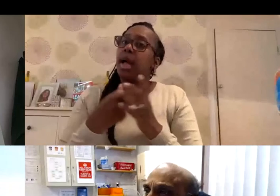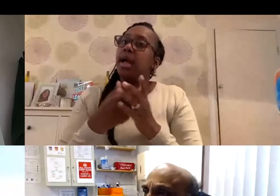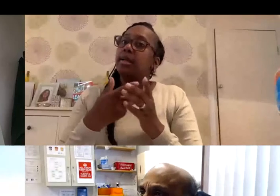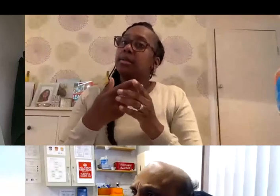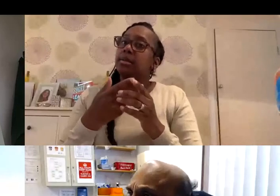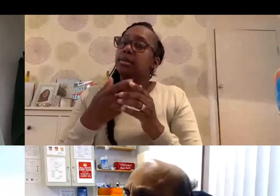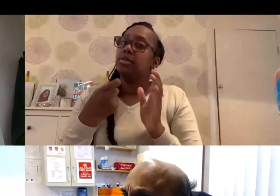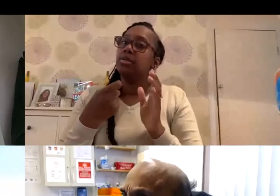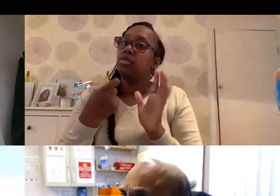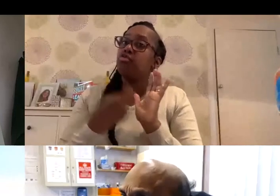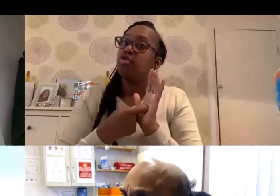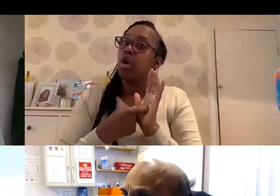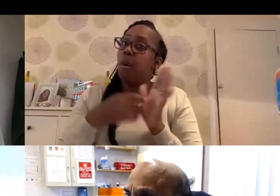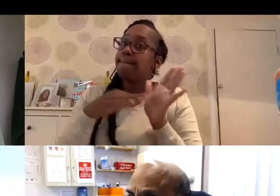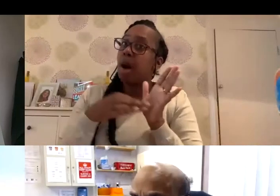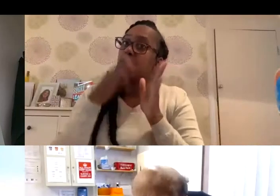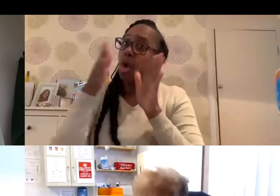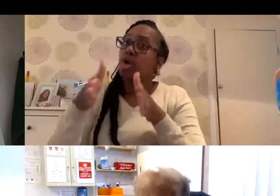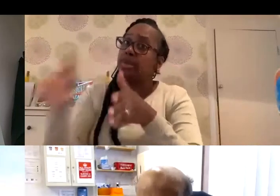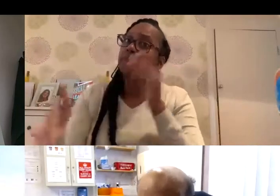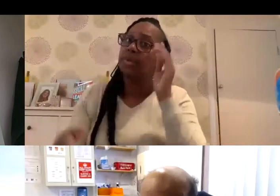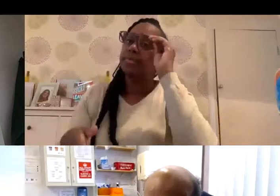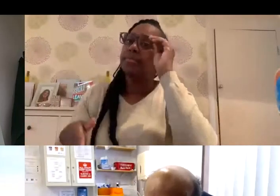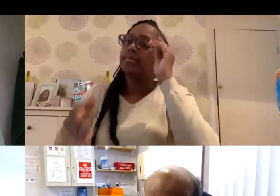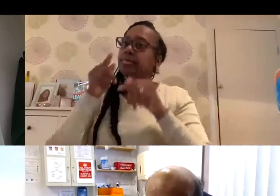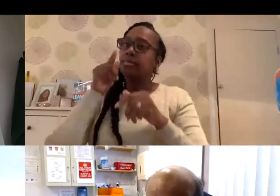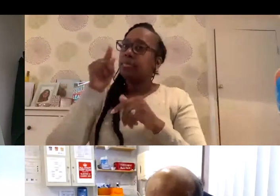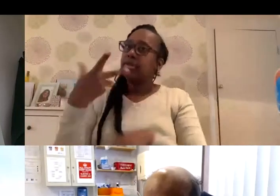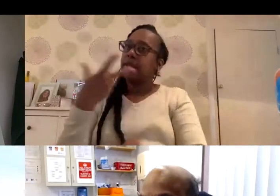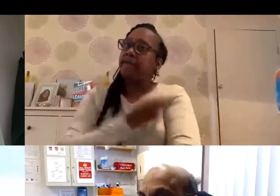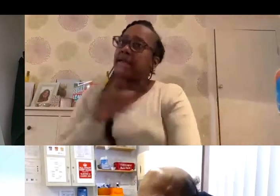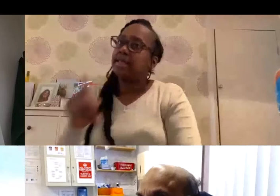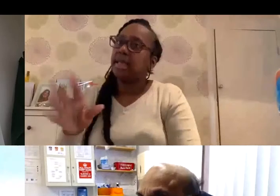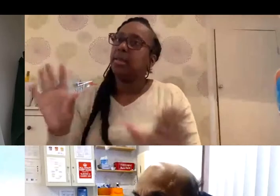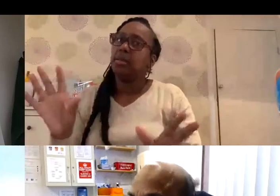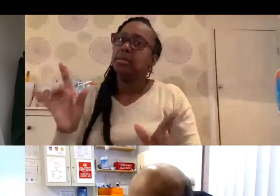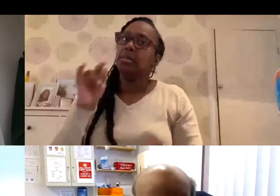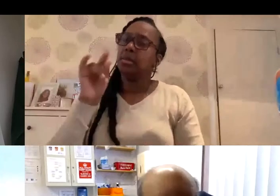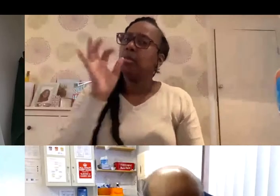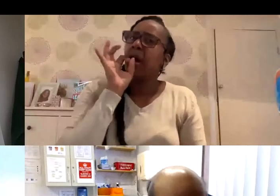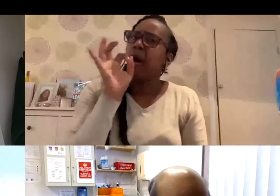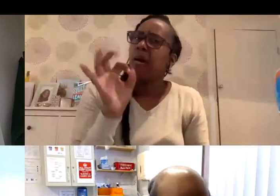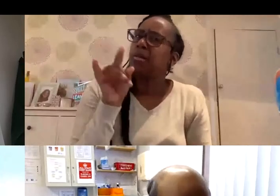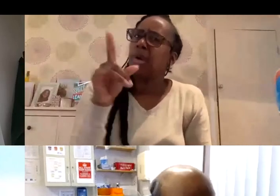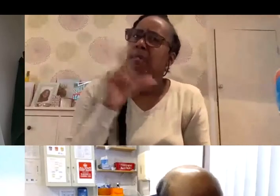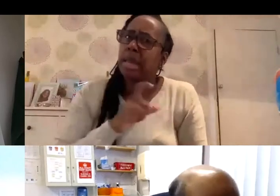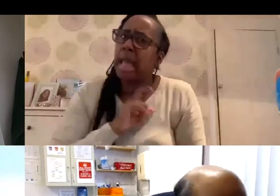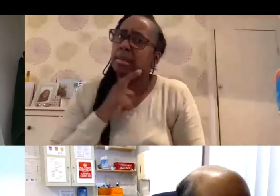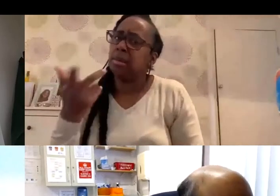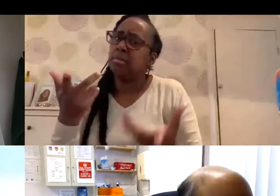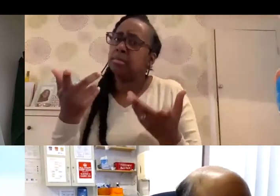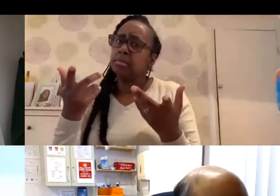see that somebody's asked which vaccine is suitable for a kidney transplant person. Either of them is, you know, the key thing is to have a